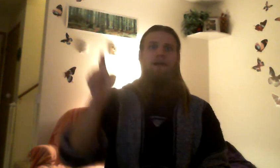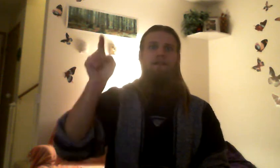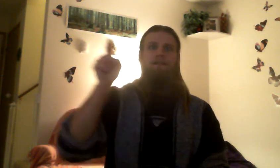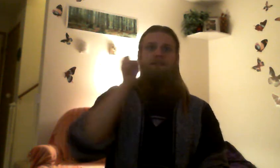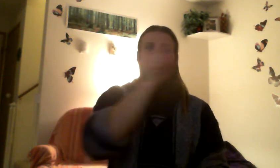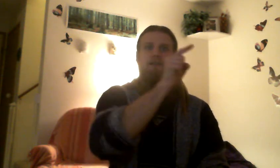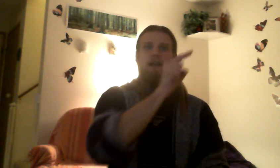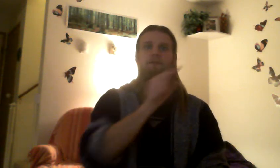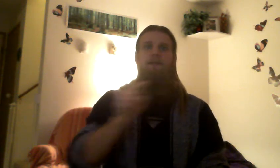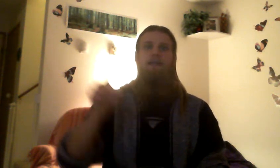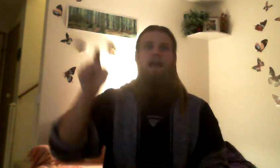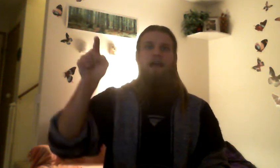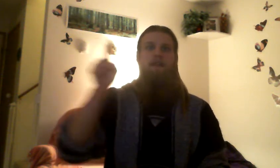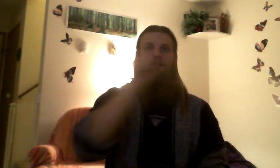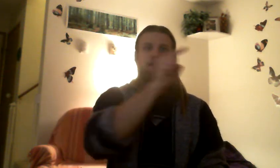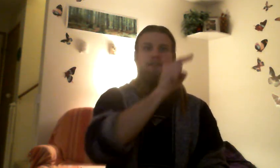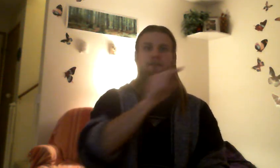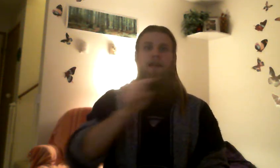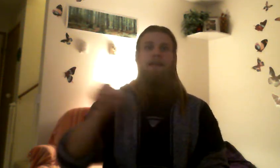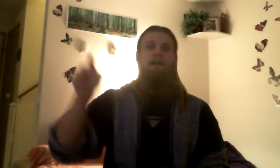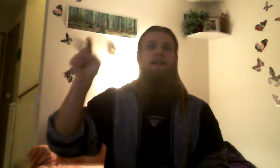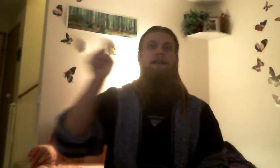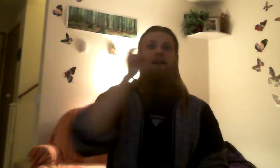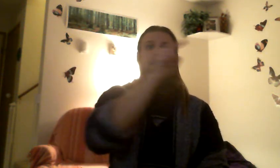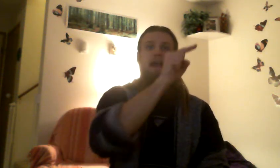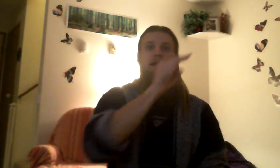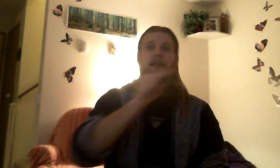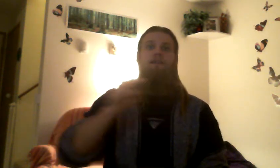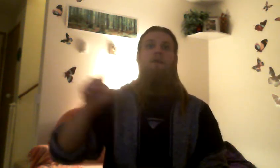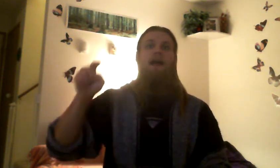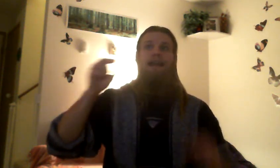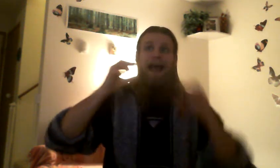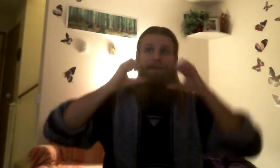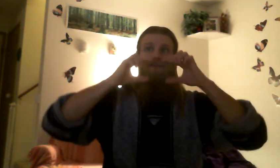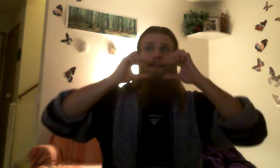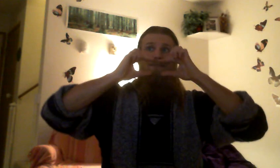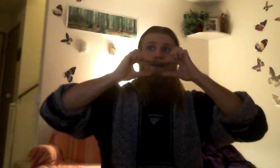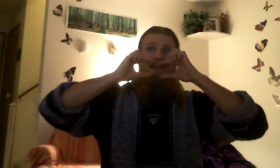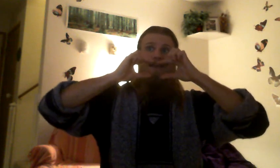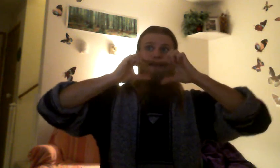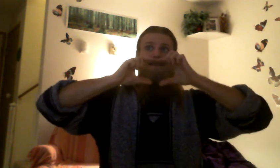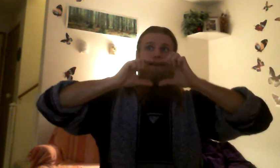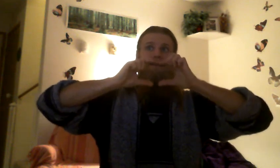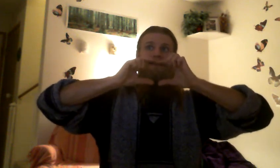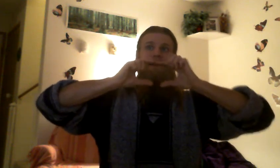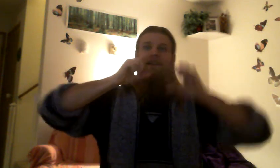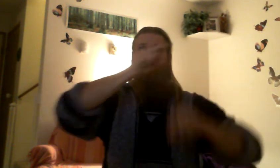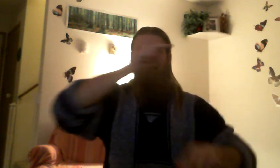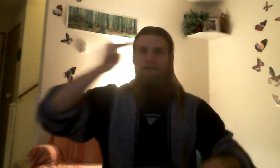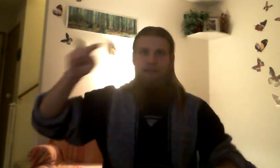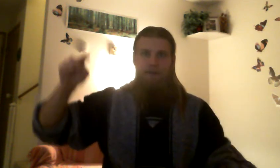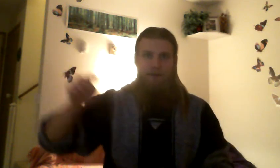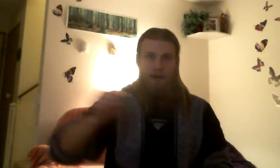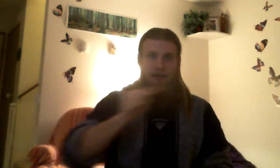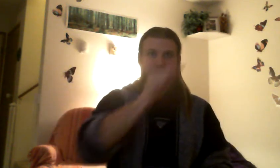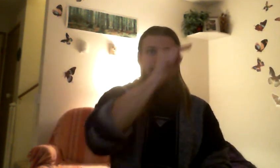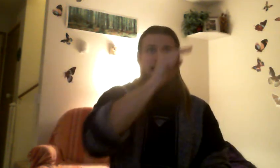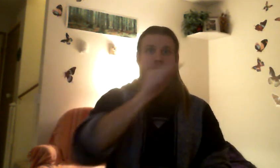muscles and you're helping. And then you can do, like, the wide happy face mode. You know, like, so it's like your cross and down.